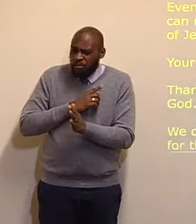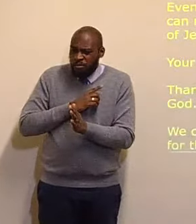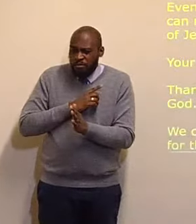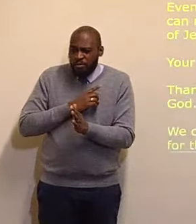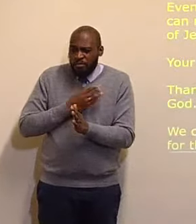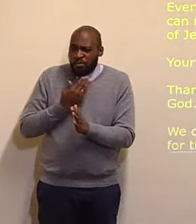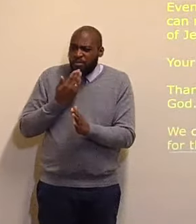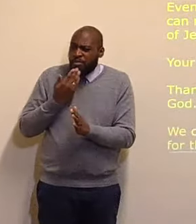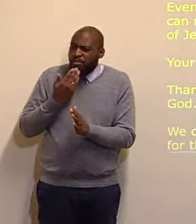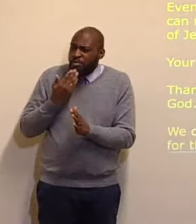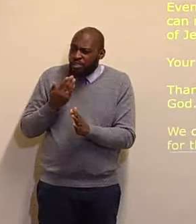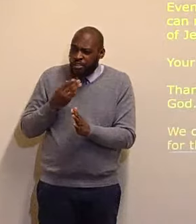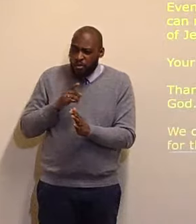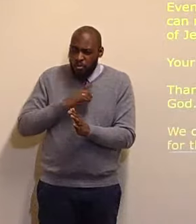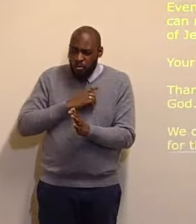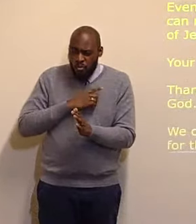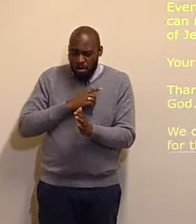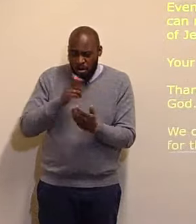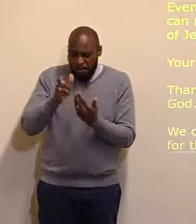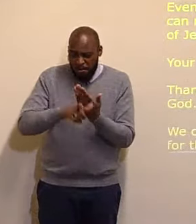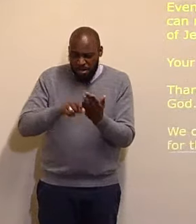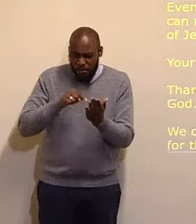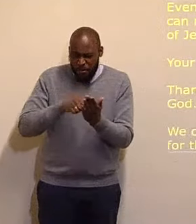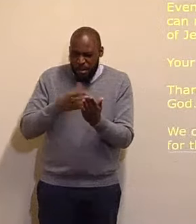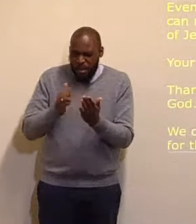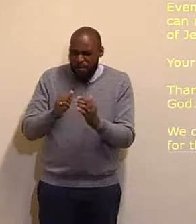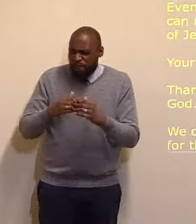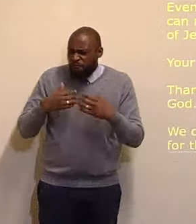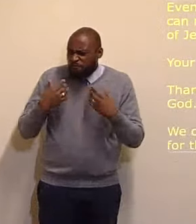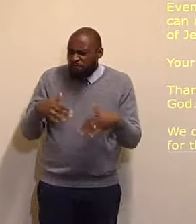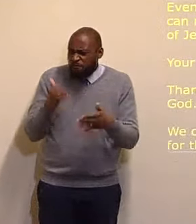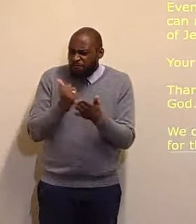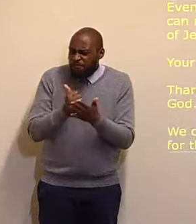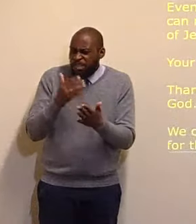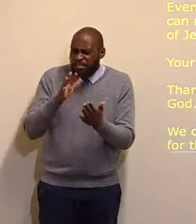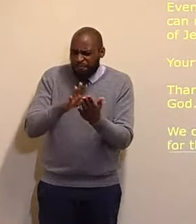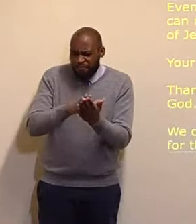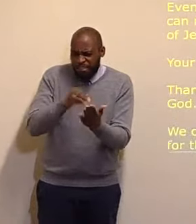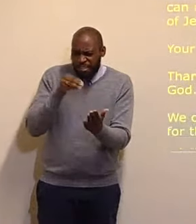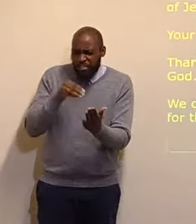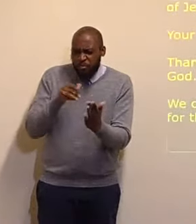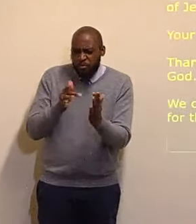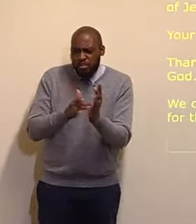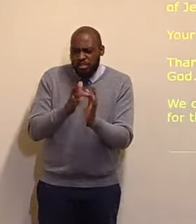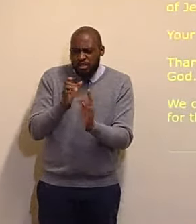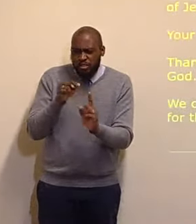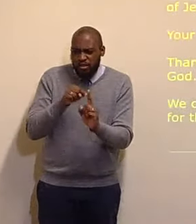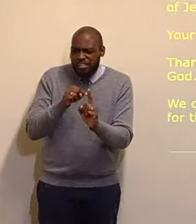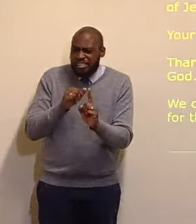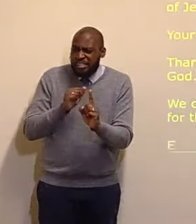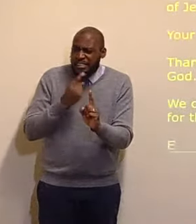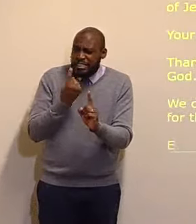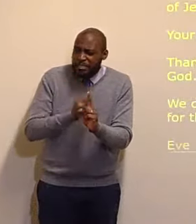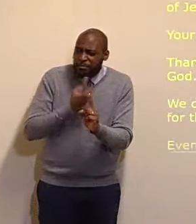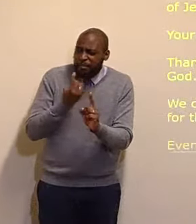thyself, in a world, in a world which says, give, give me, give me, there is a God who came to give us,